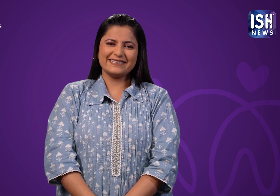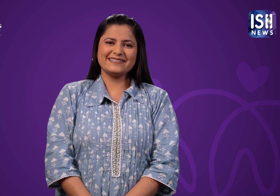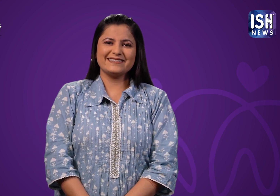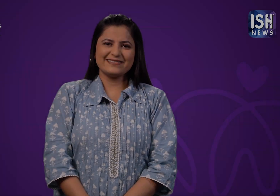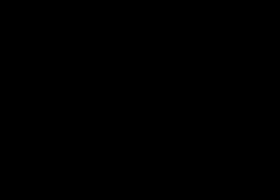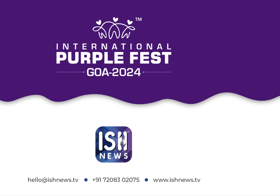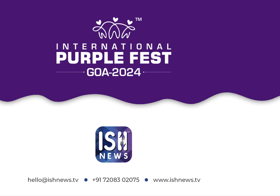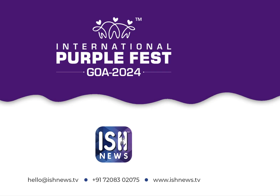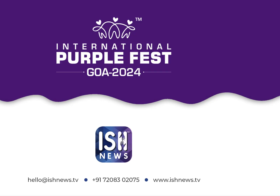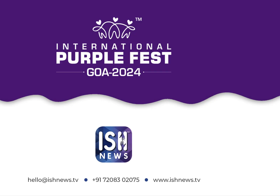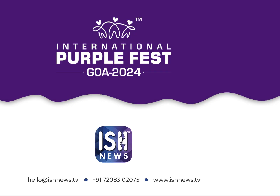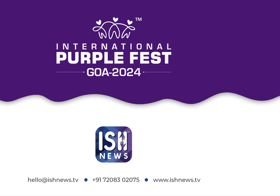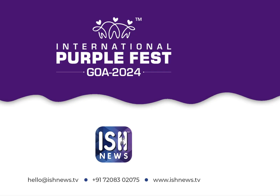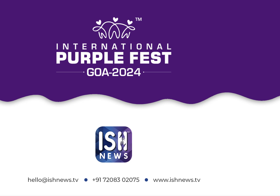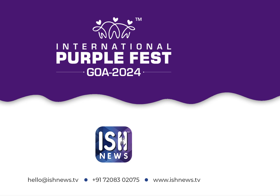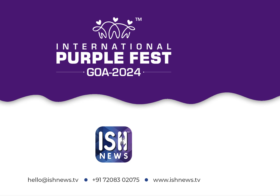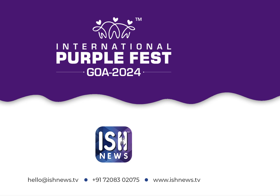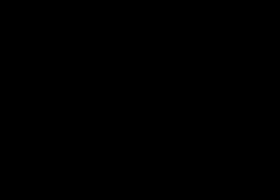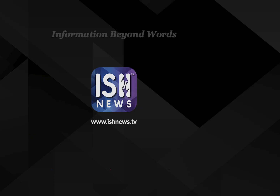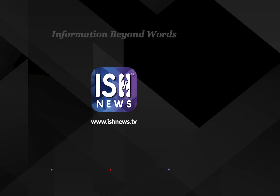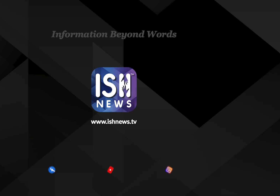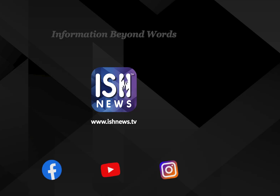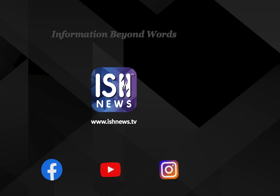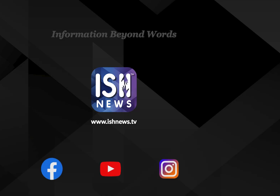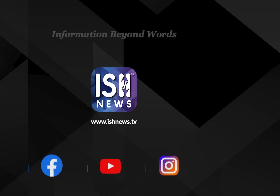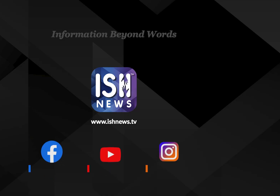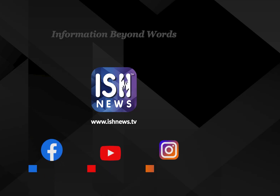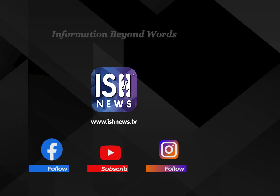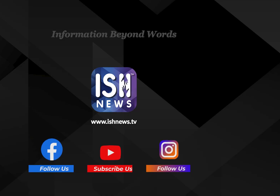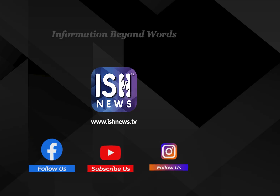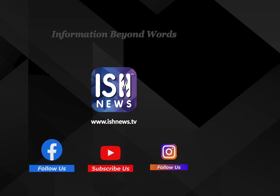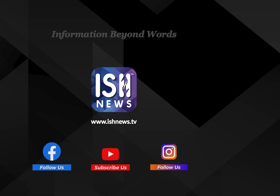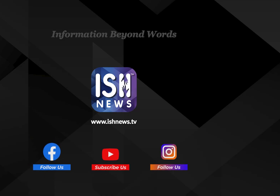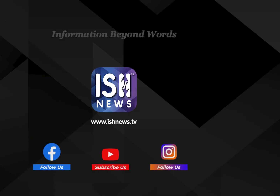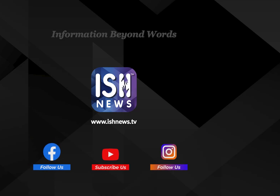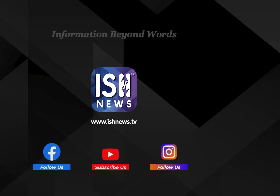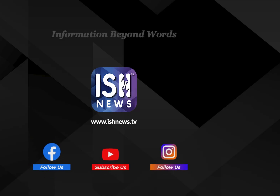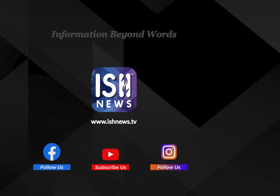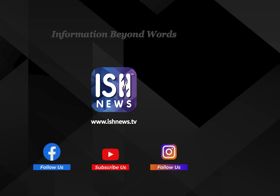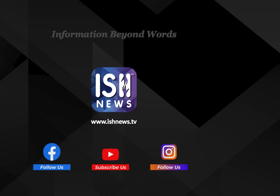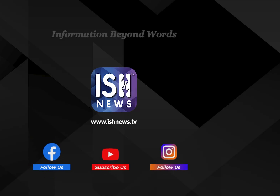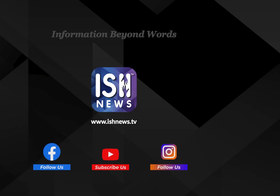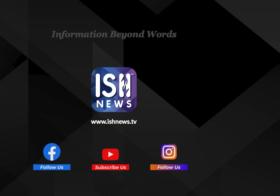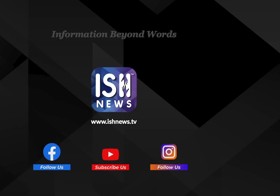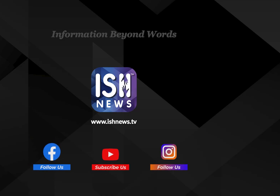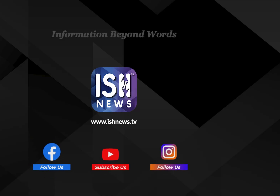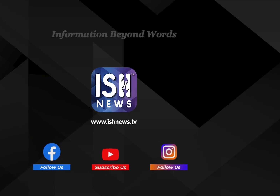you have come on.